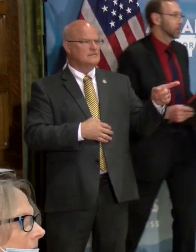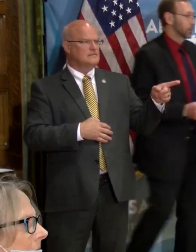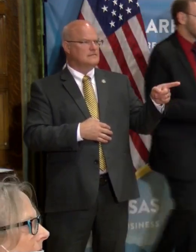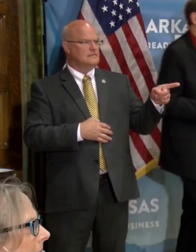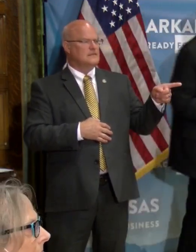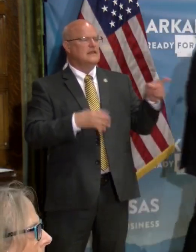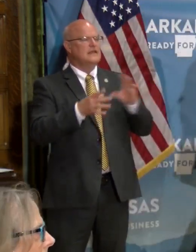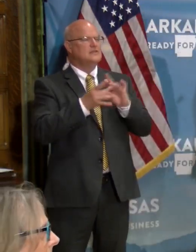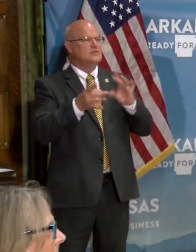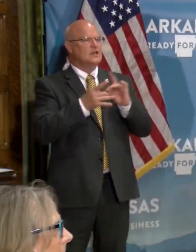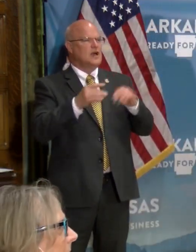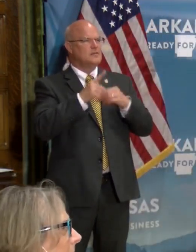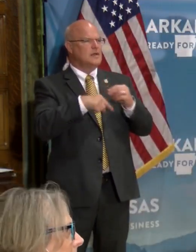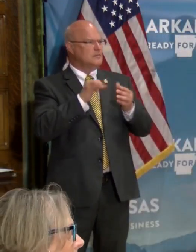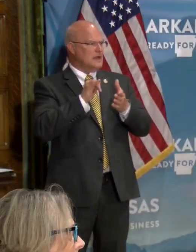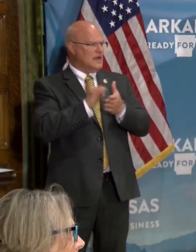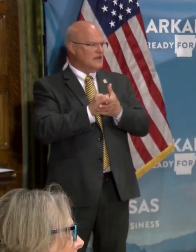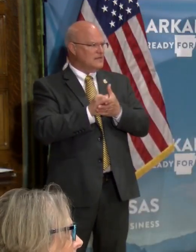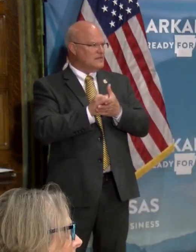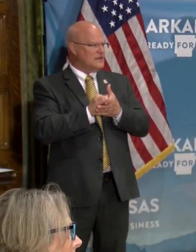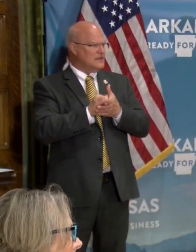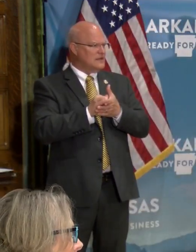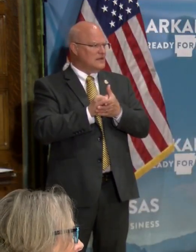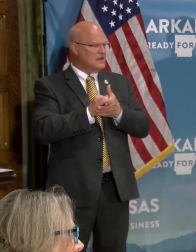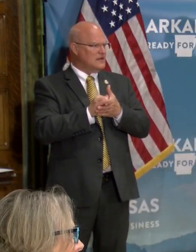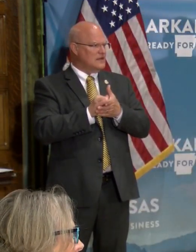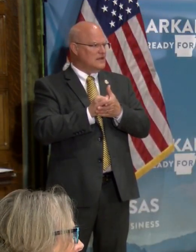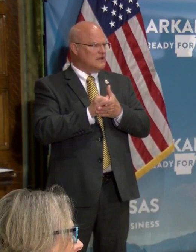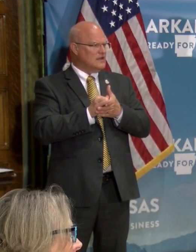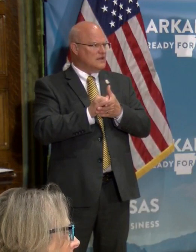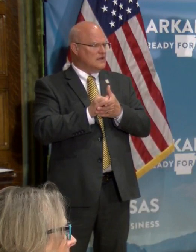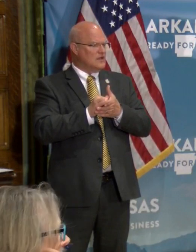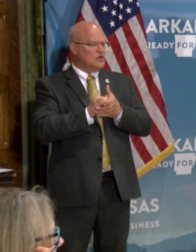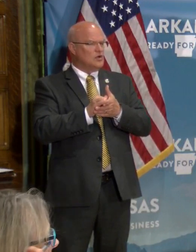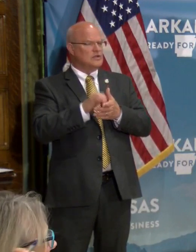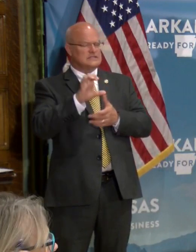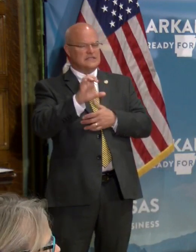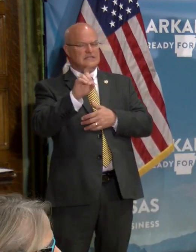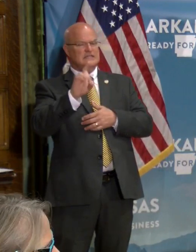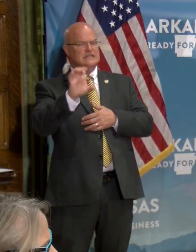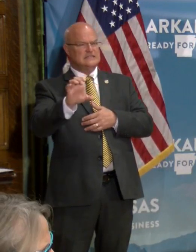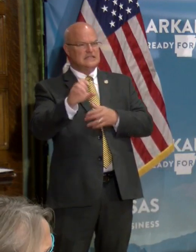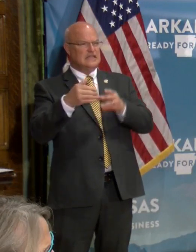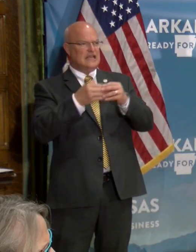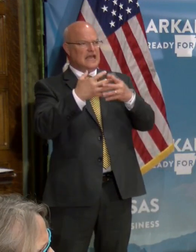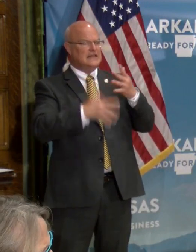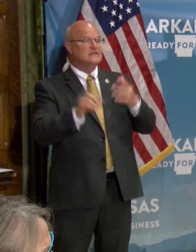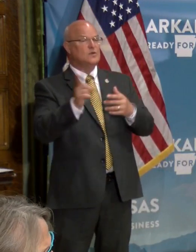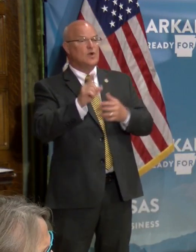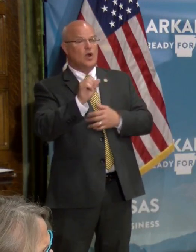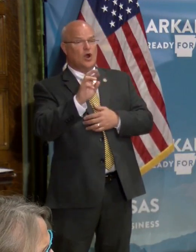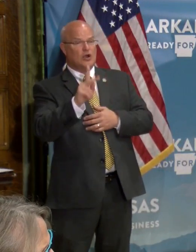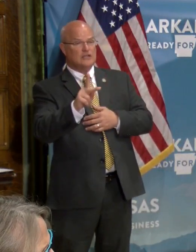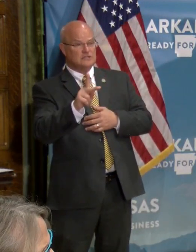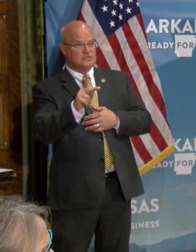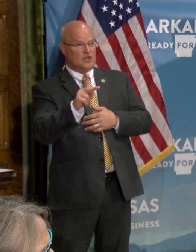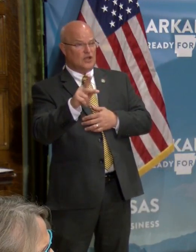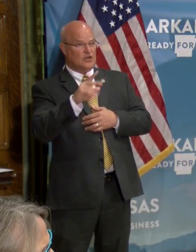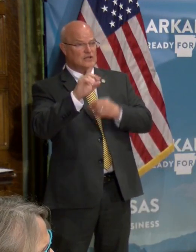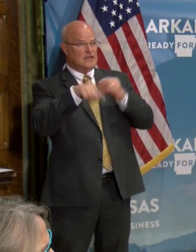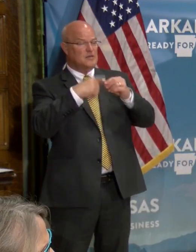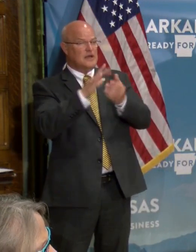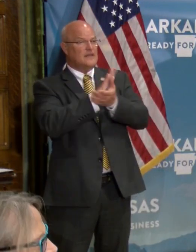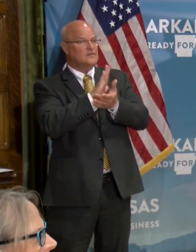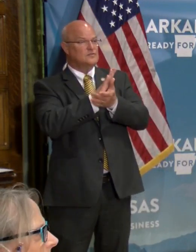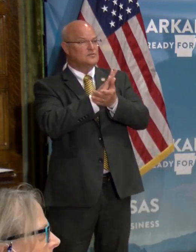you comment on the, like, newly released CDC guidelines for schools and where Arkansas is in terms